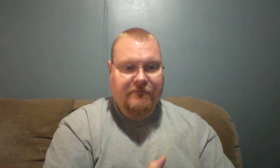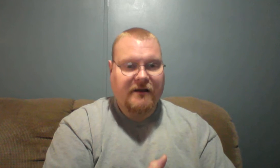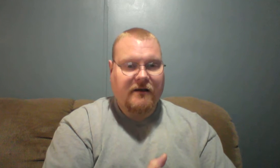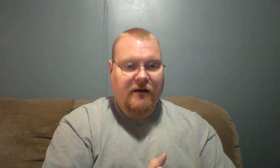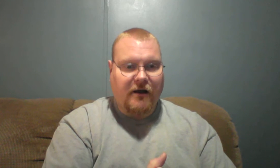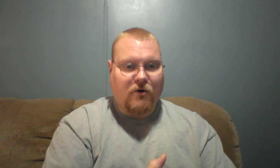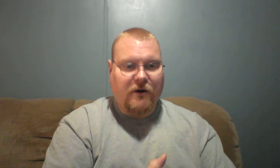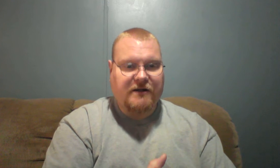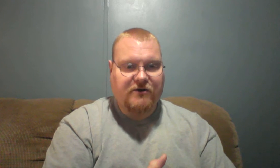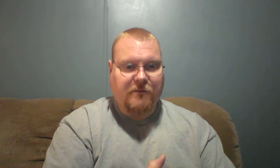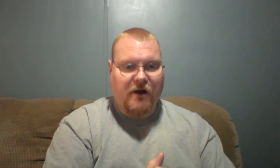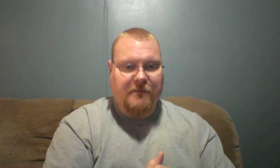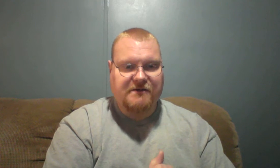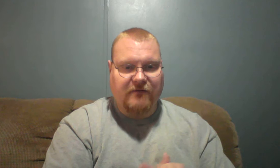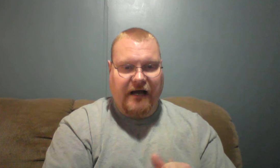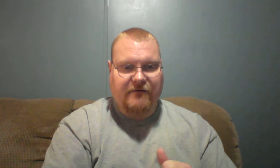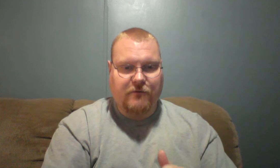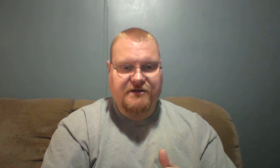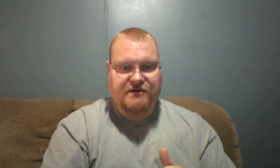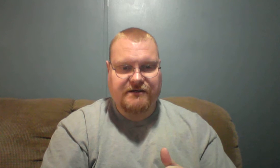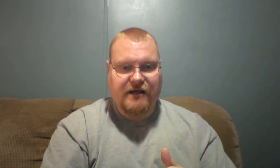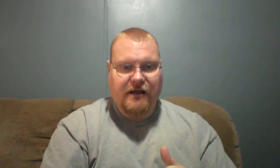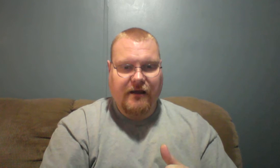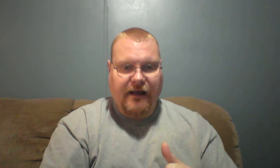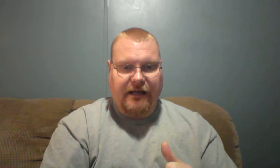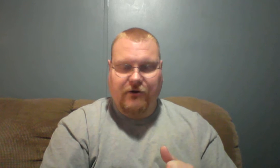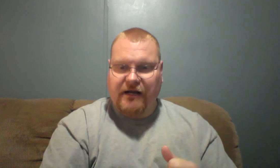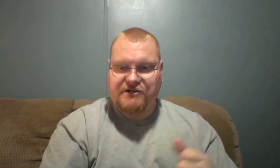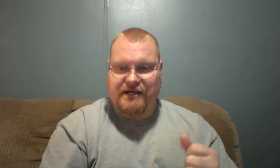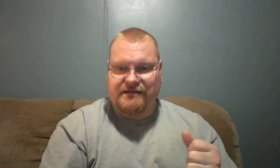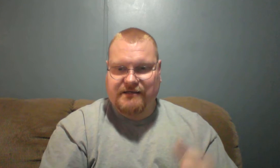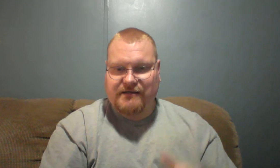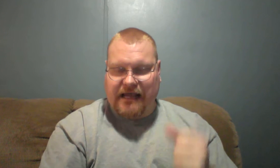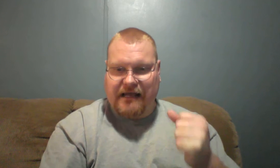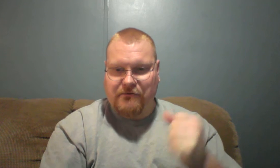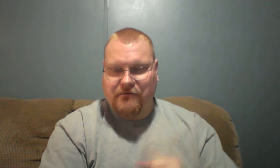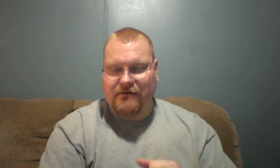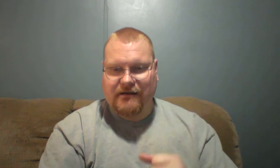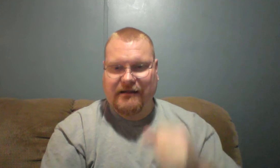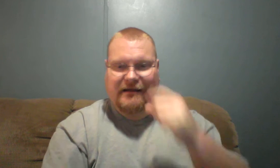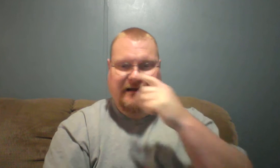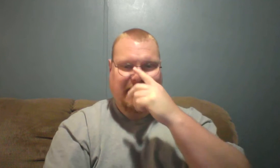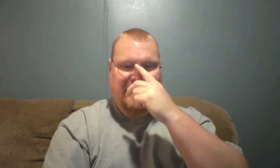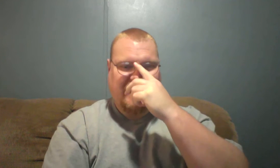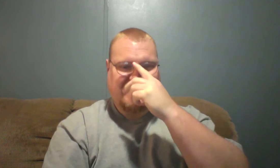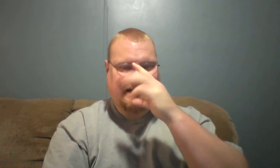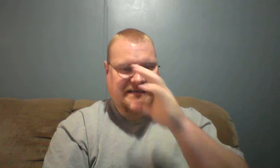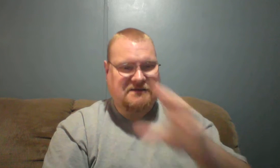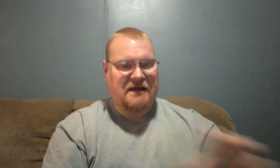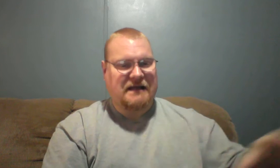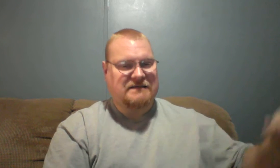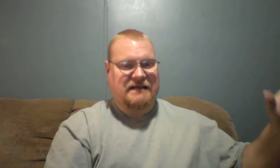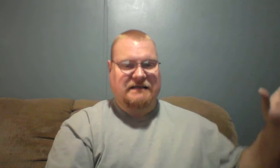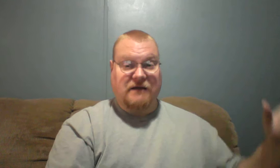according to the promise of life, which is in Christ Jesus. And like I said, it's not,